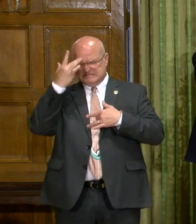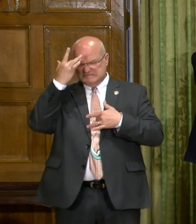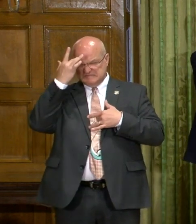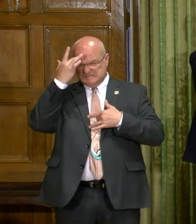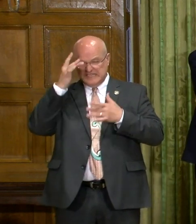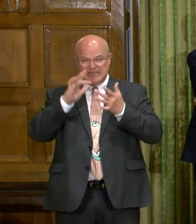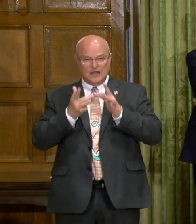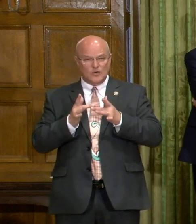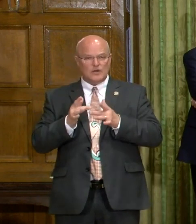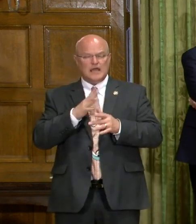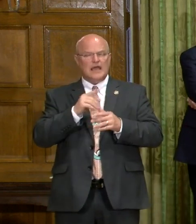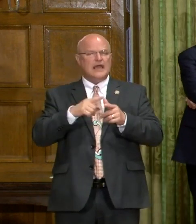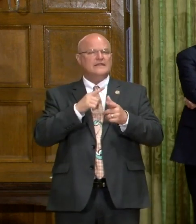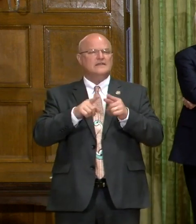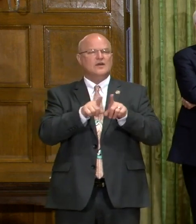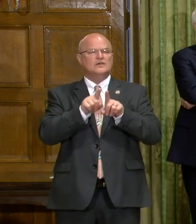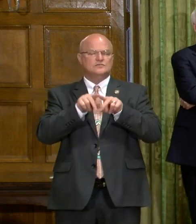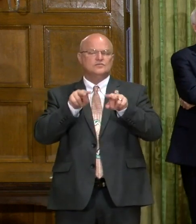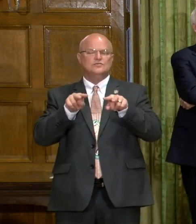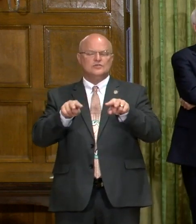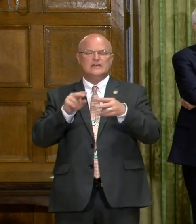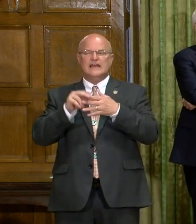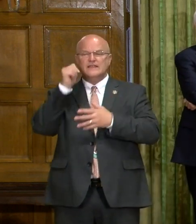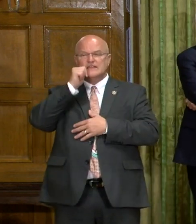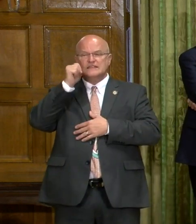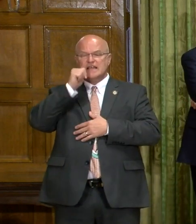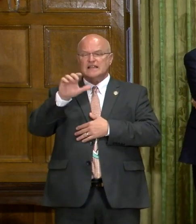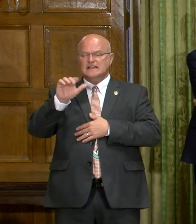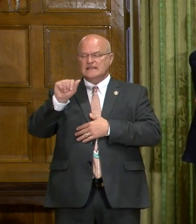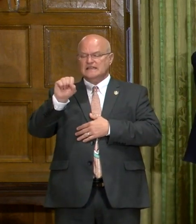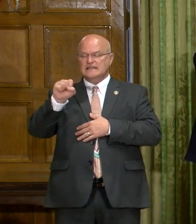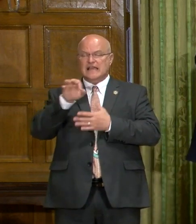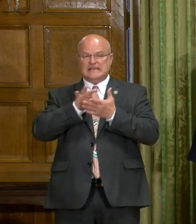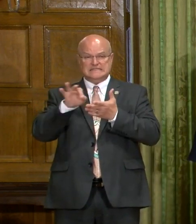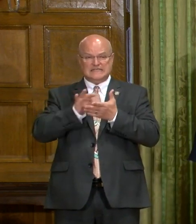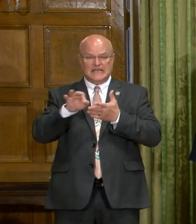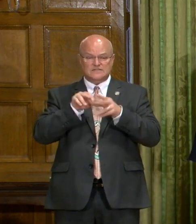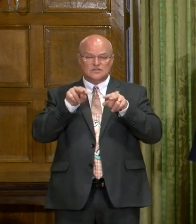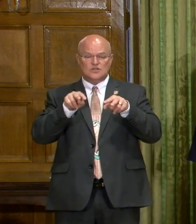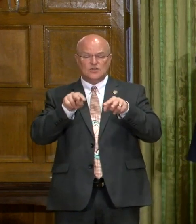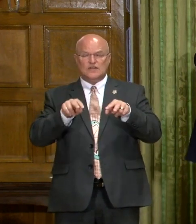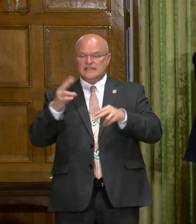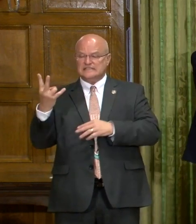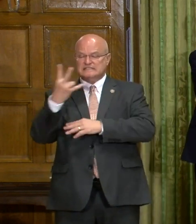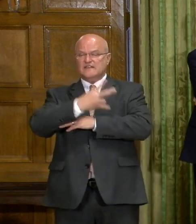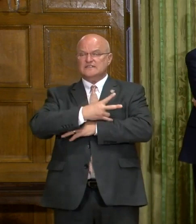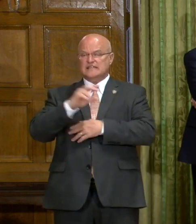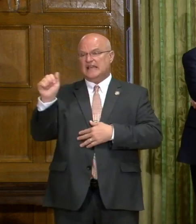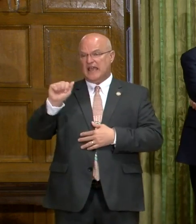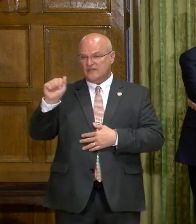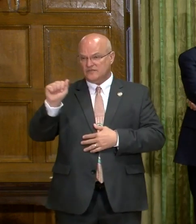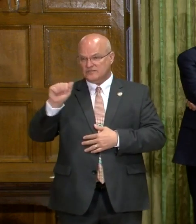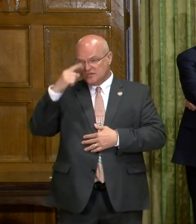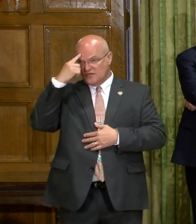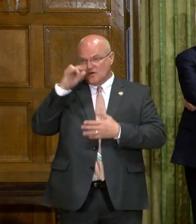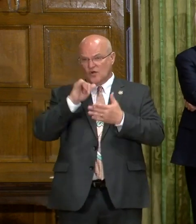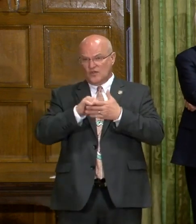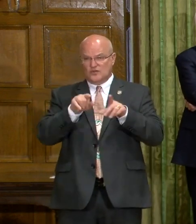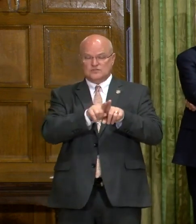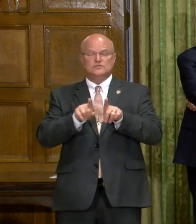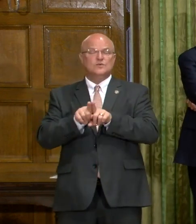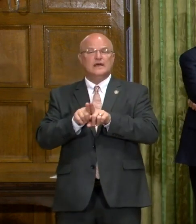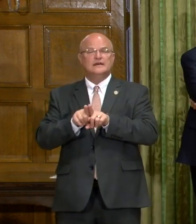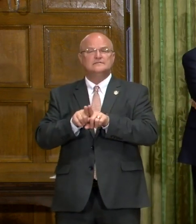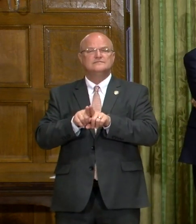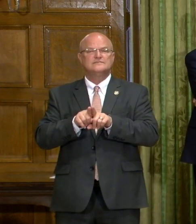network, and then also looking at the daily case counts, looking at the seven-day rolling average for those as